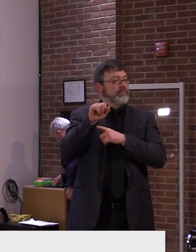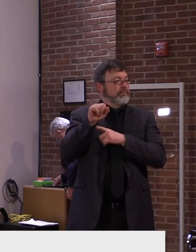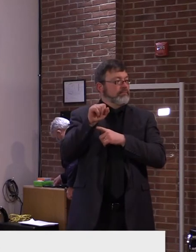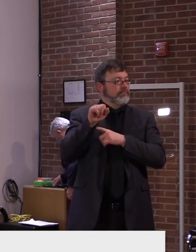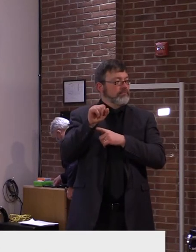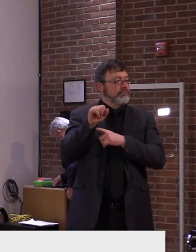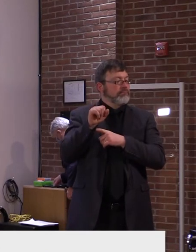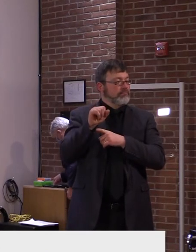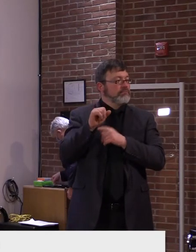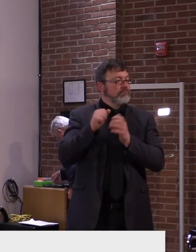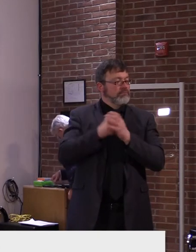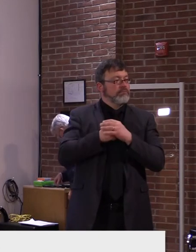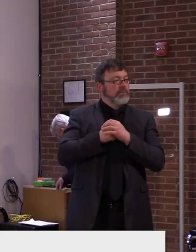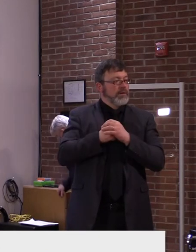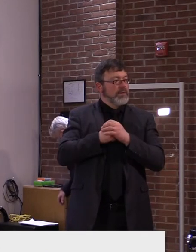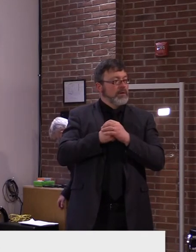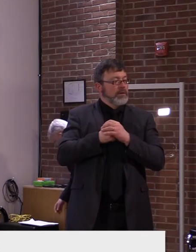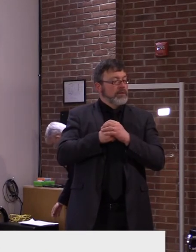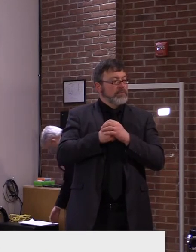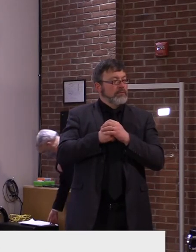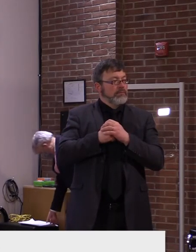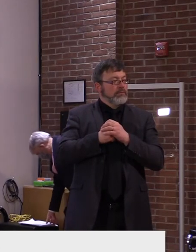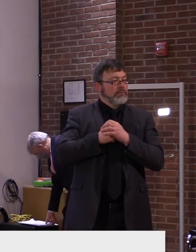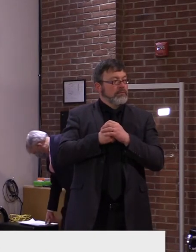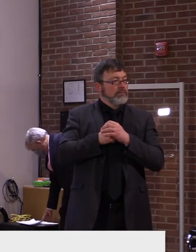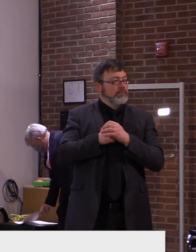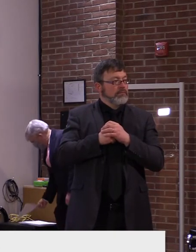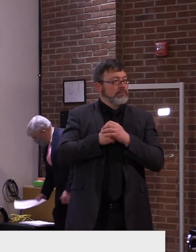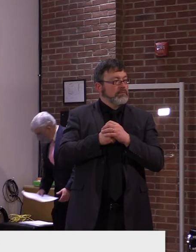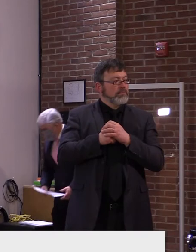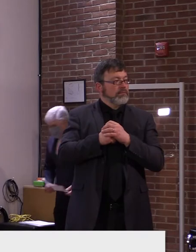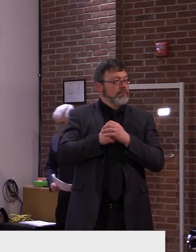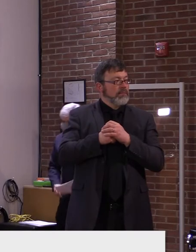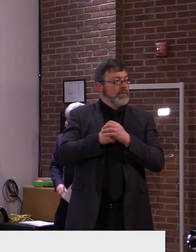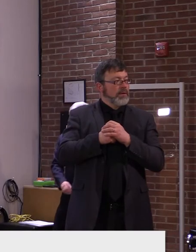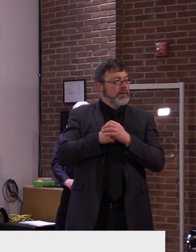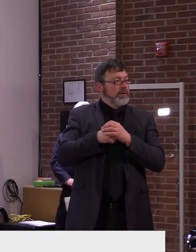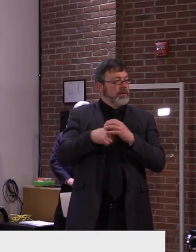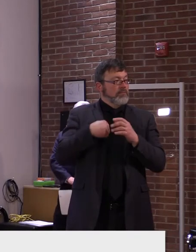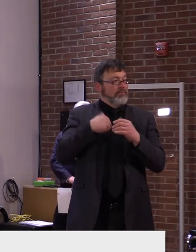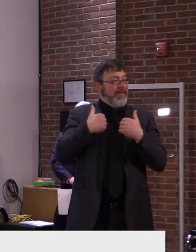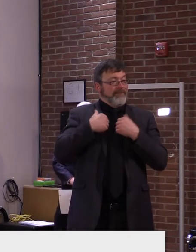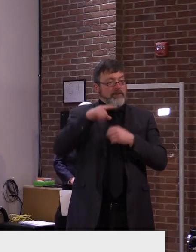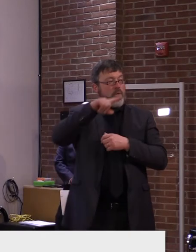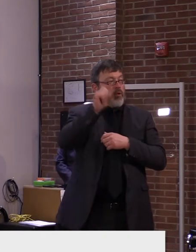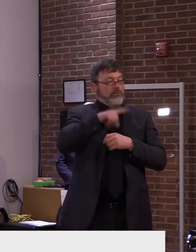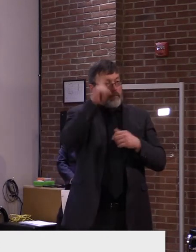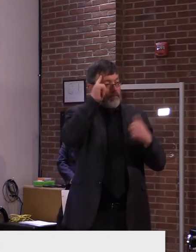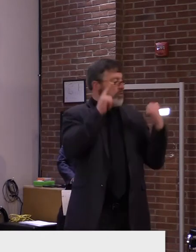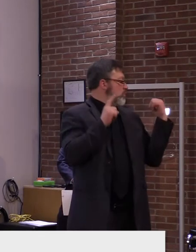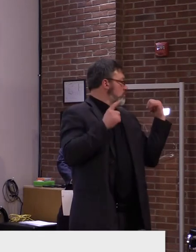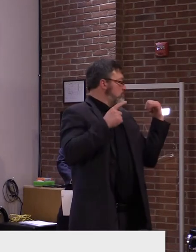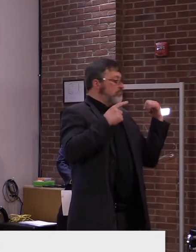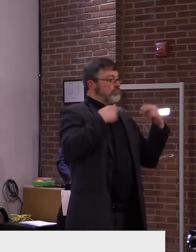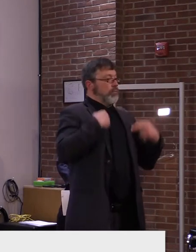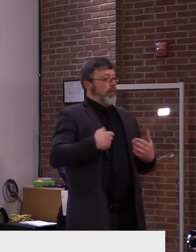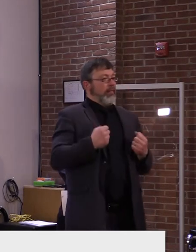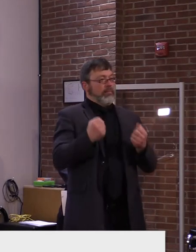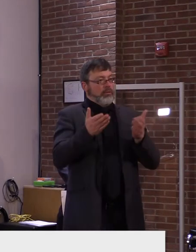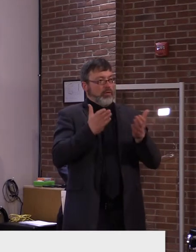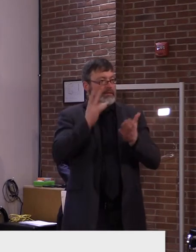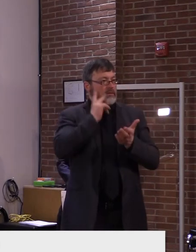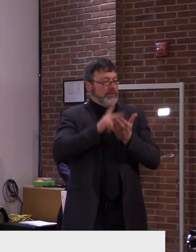Hi, uh, my first question is for, uh, Secretary Smith. Uh, I'm wondering if these forthcoming long-term care guidelines will